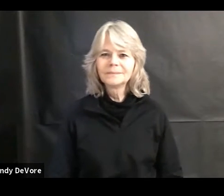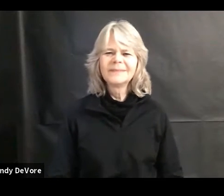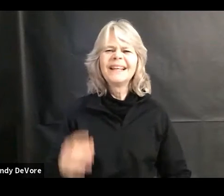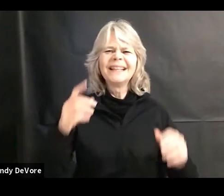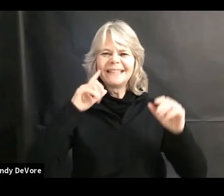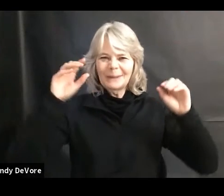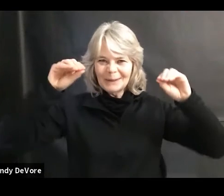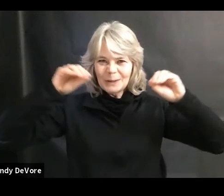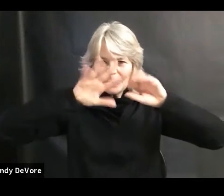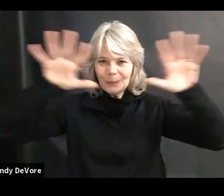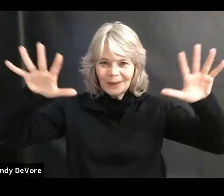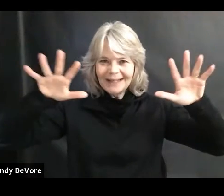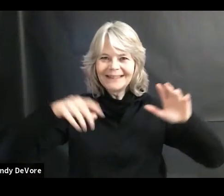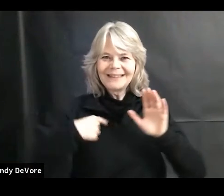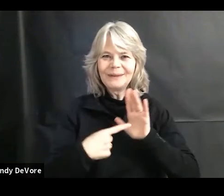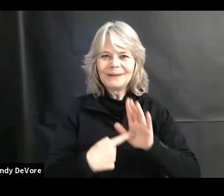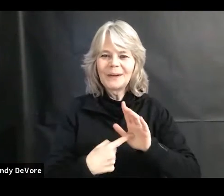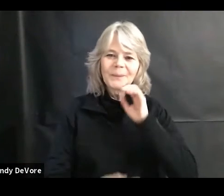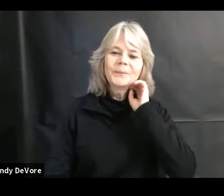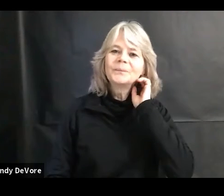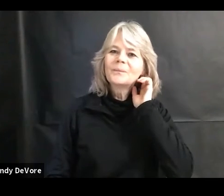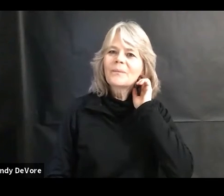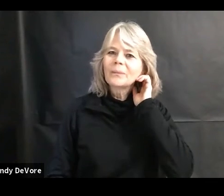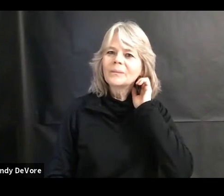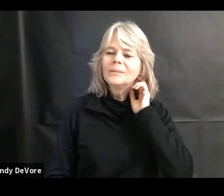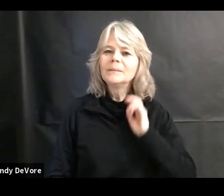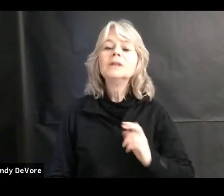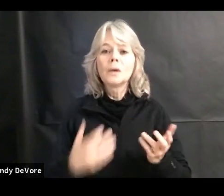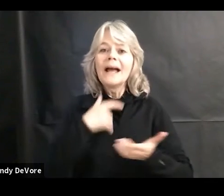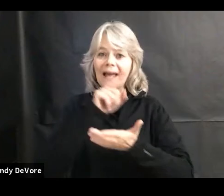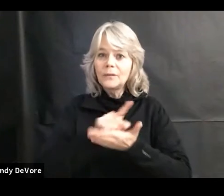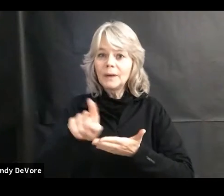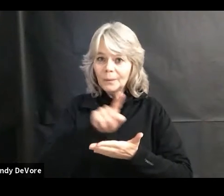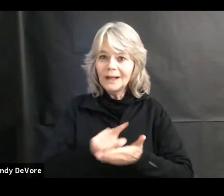the candle is on. But every week during Advent, we'll light another candle.